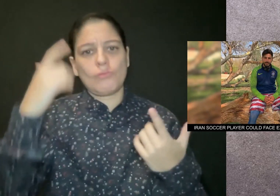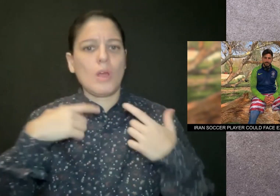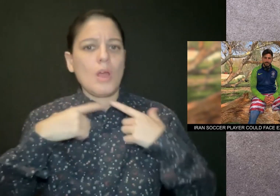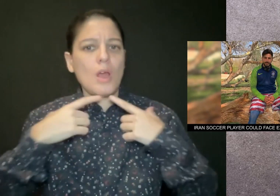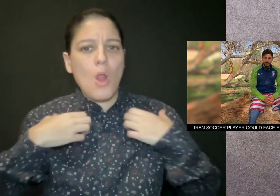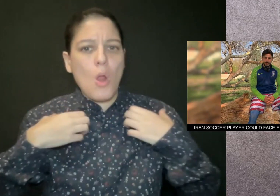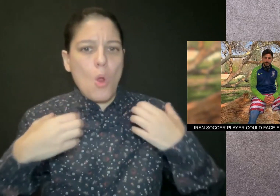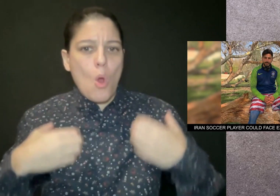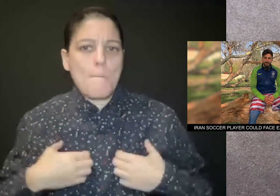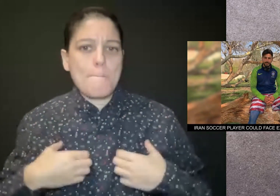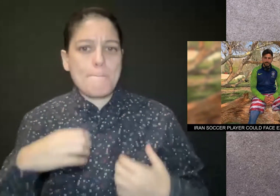the country.